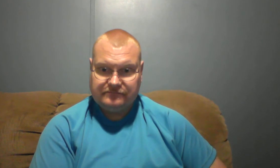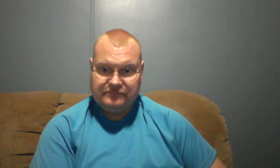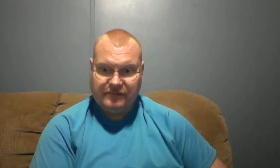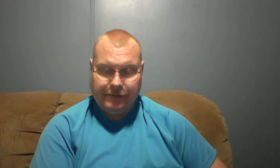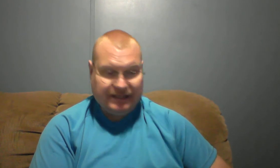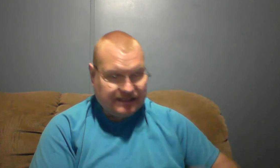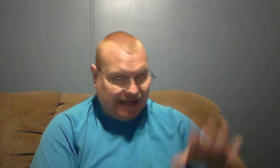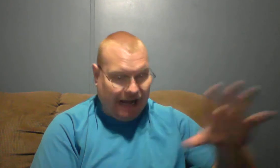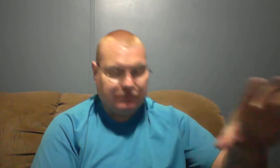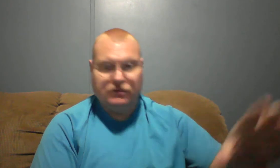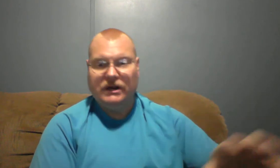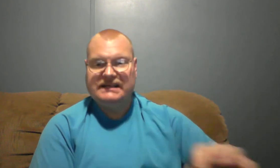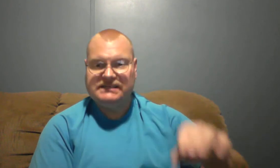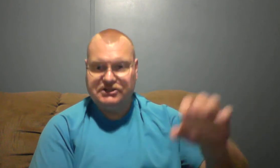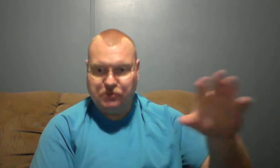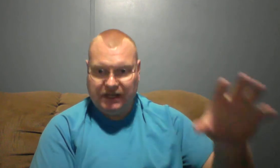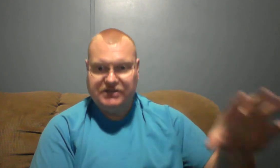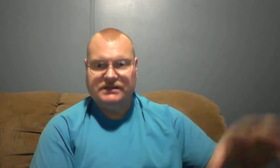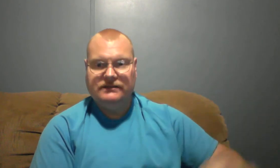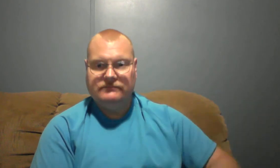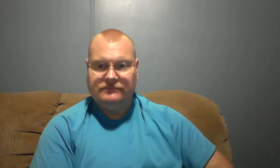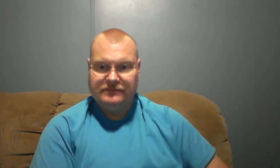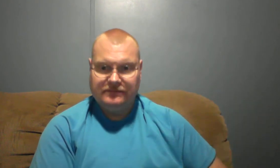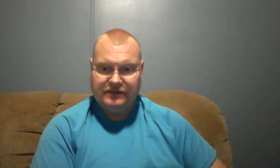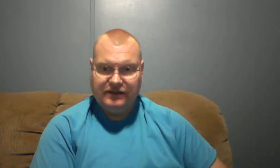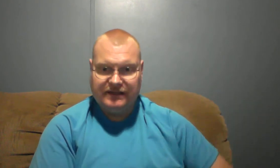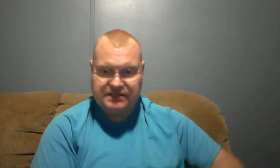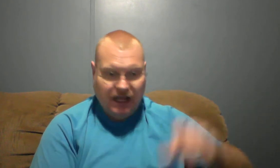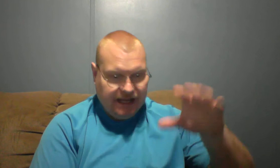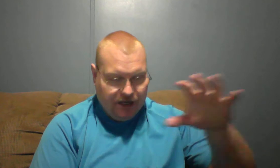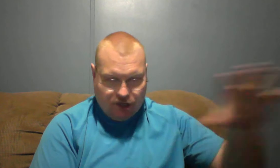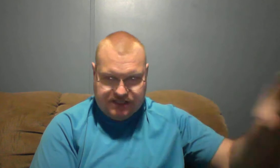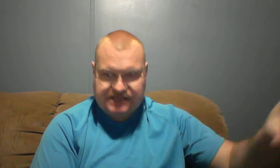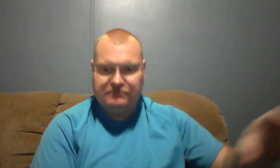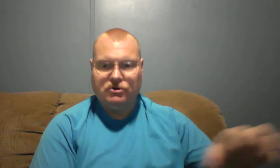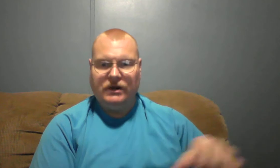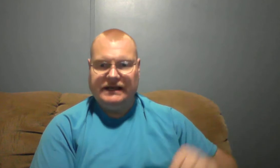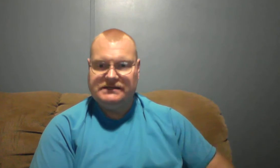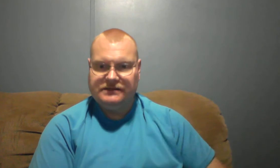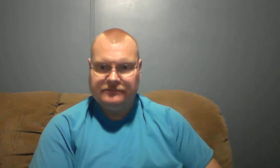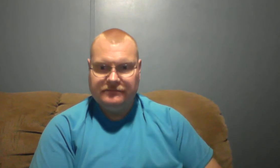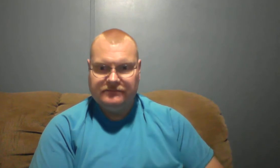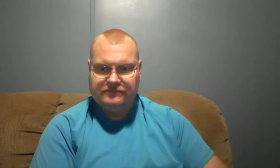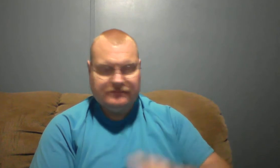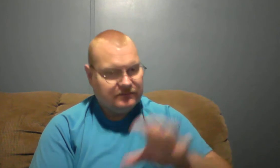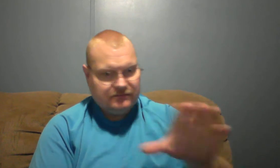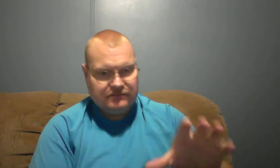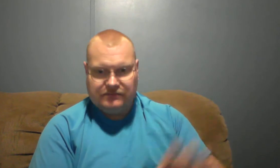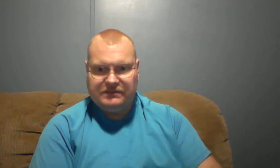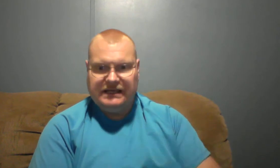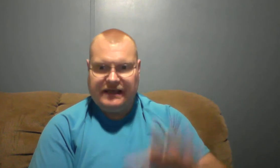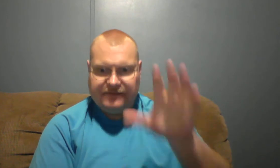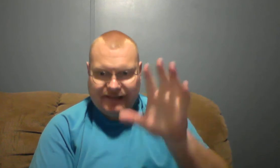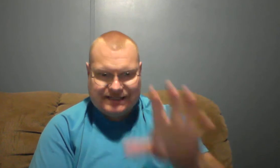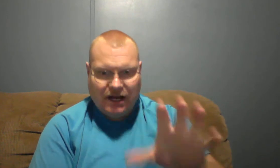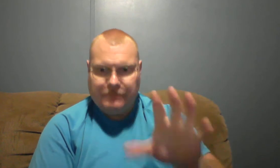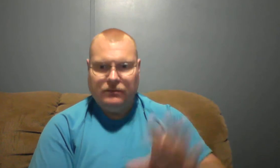But this hyper grace situation, this irresistible grace, I you, that's not biblical.